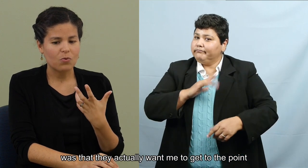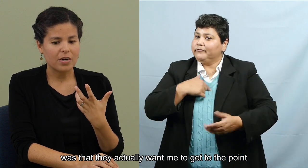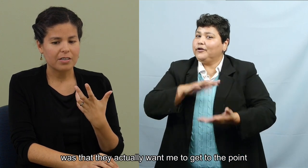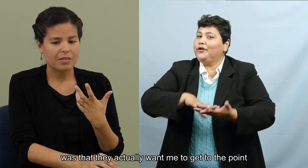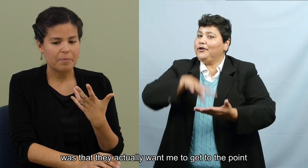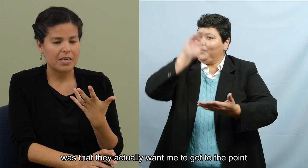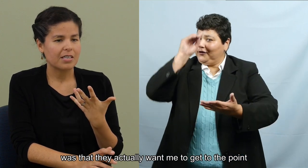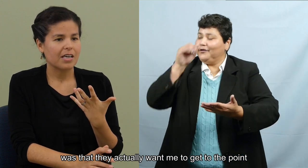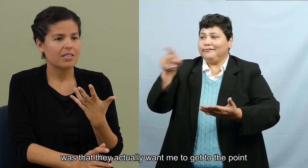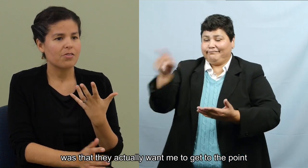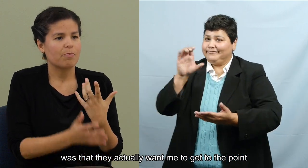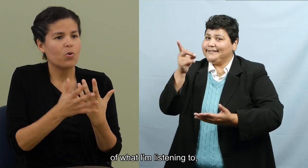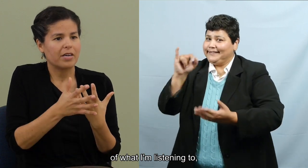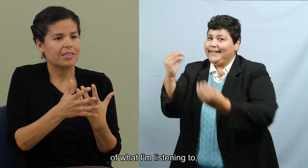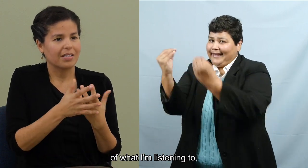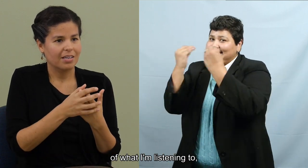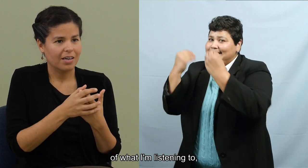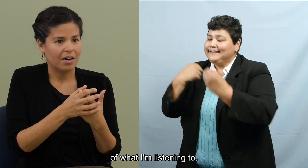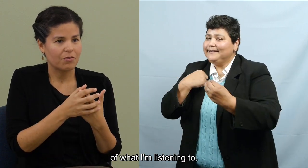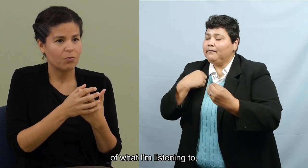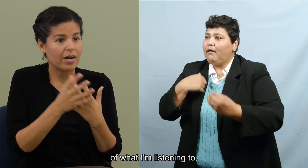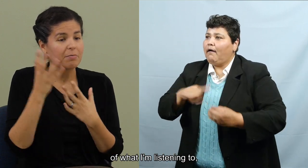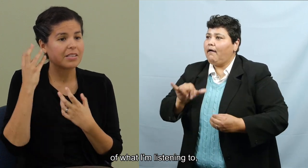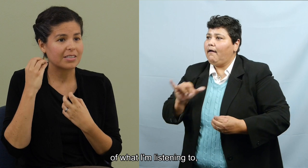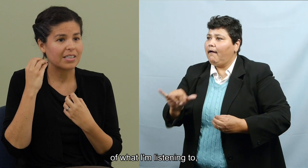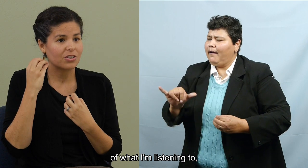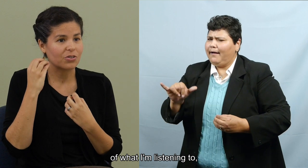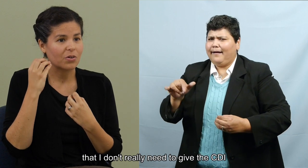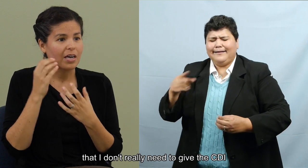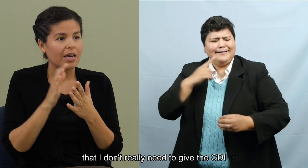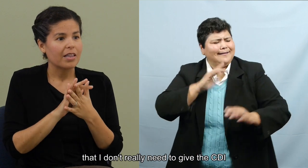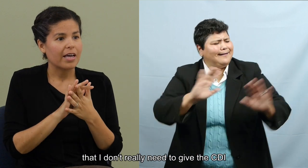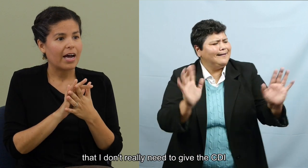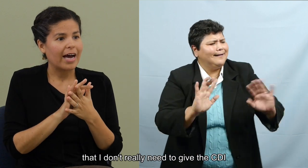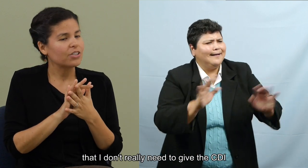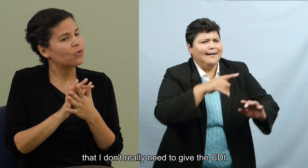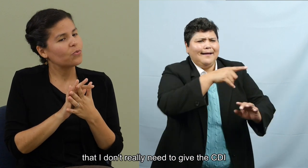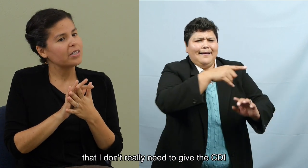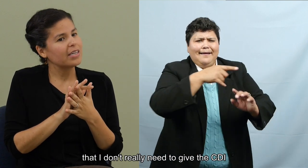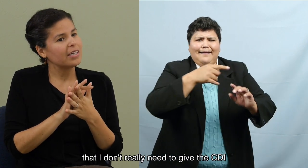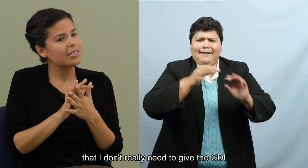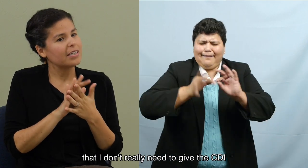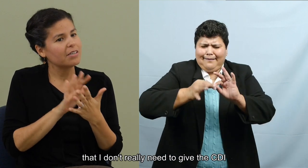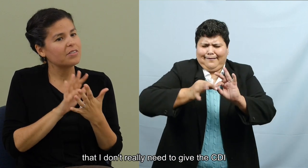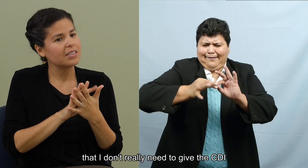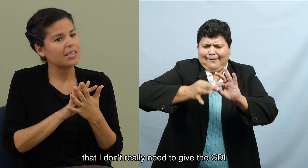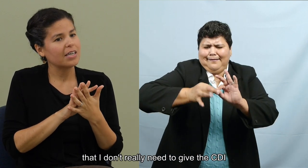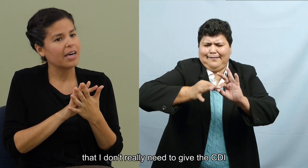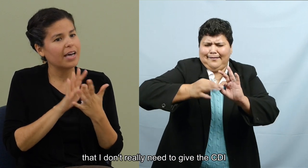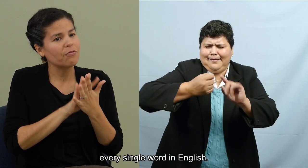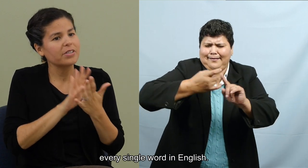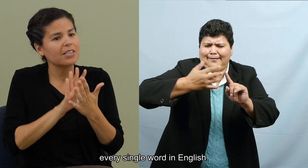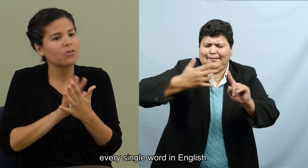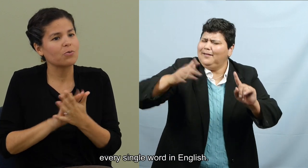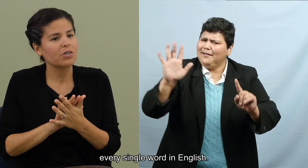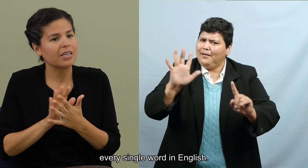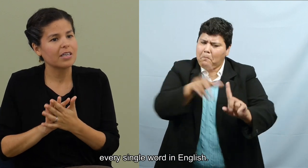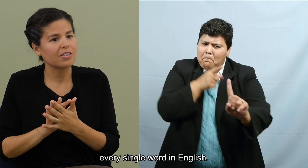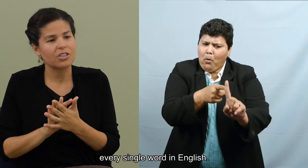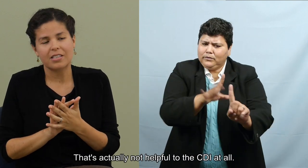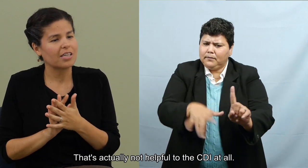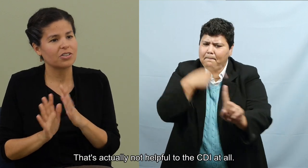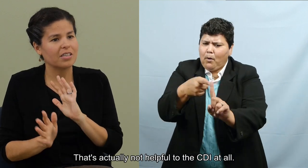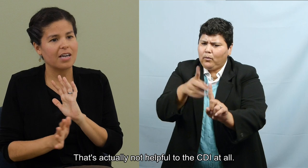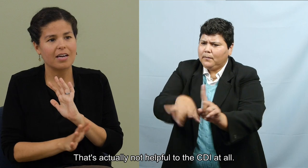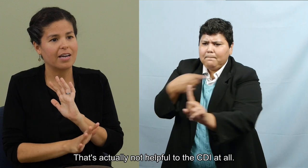actually want me to get to the point of what I'm listening to, that I don't really need to give the CDI every single word